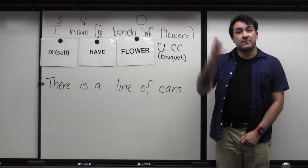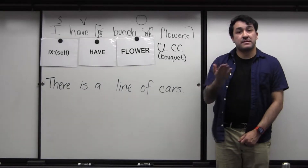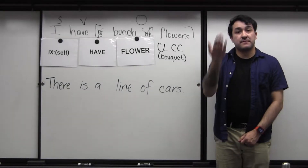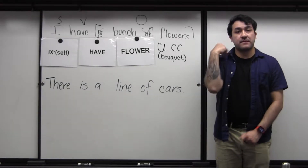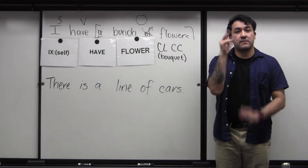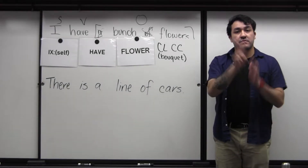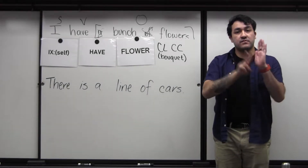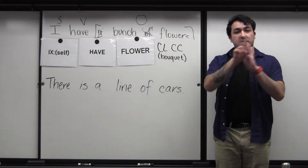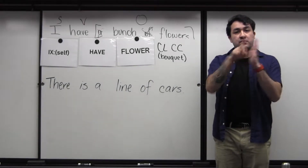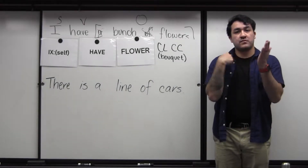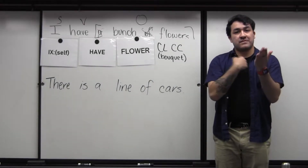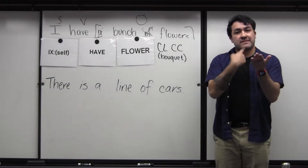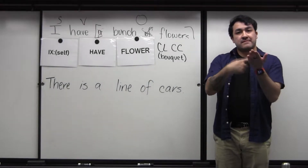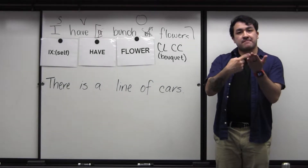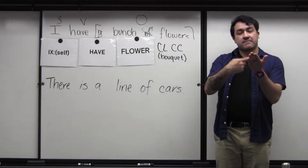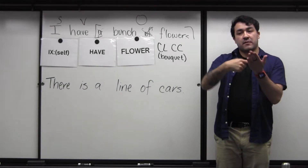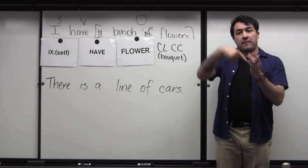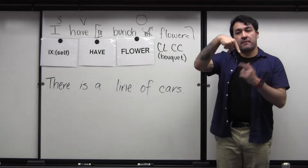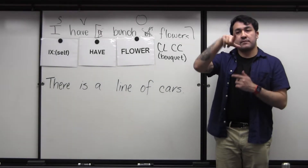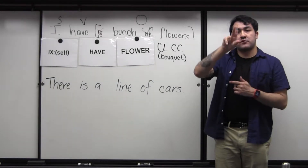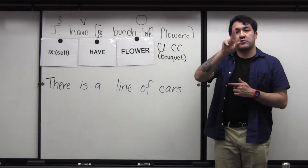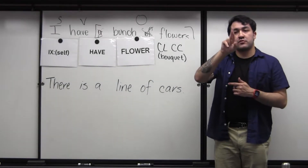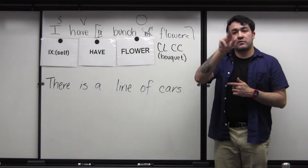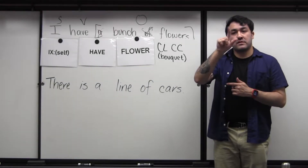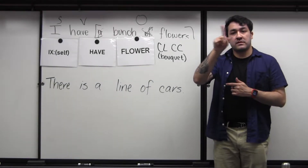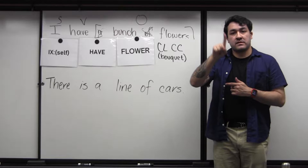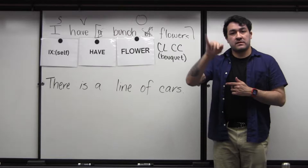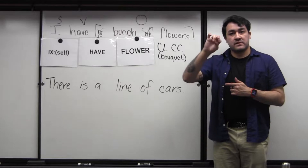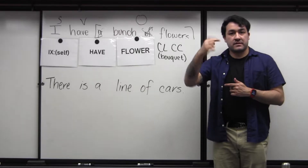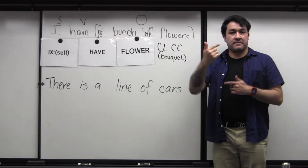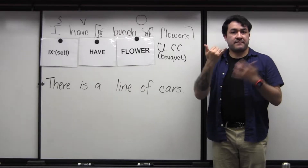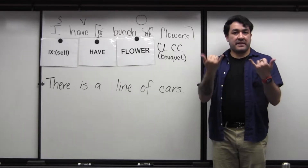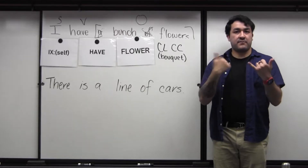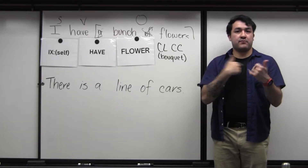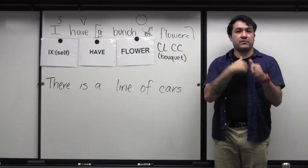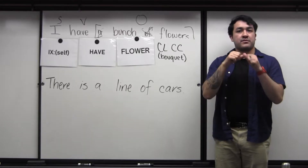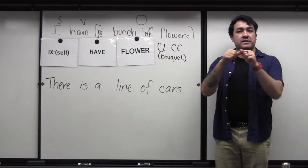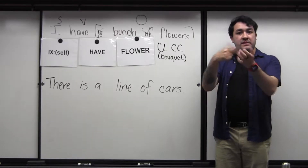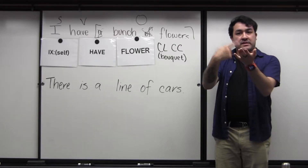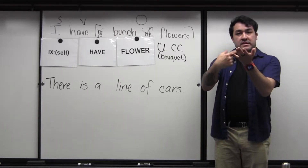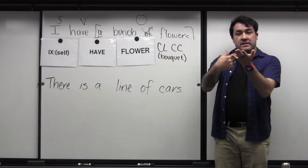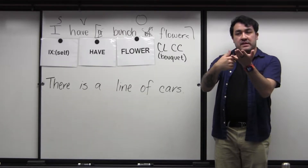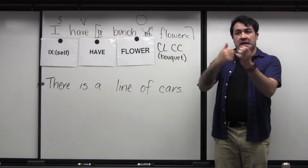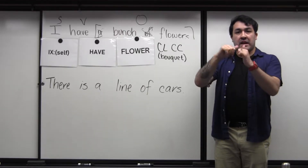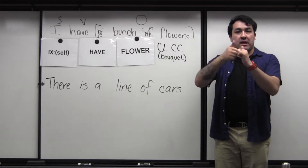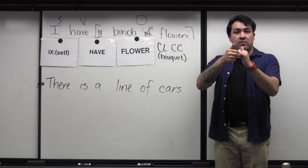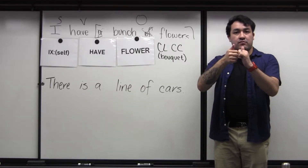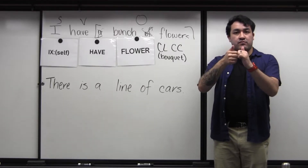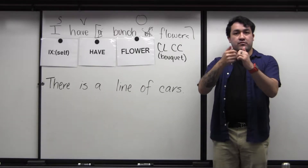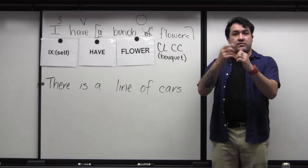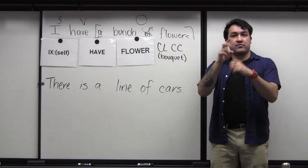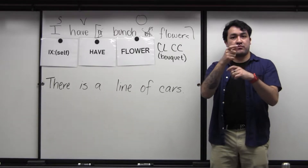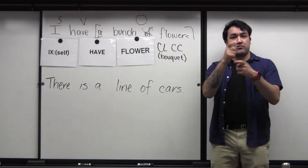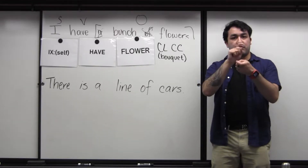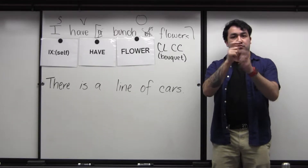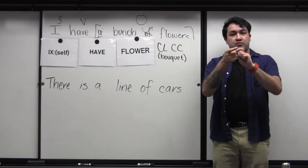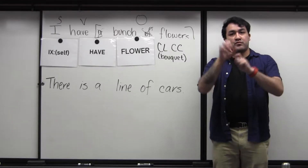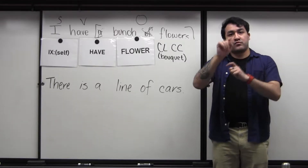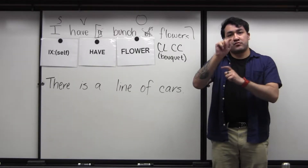Hello, so in the past video we started discussing how to pluralize nouns, right? How do